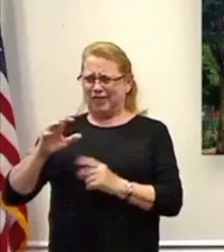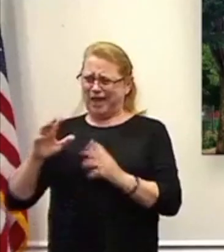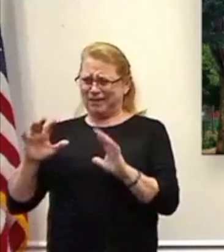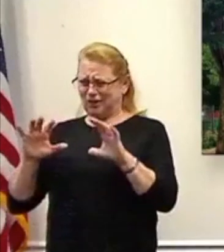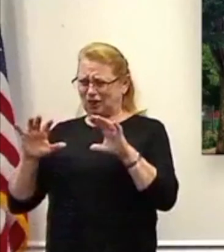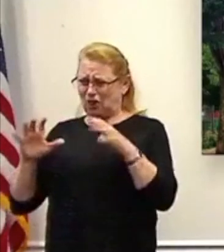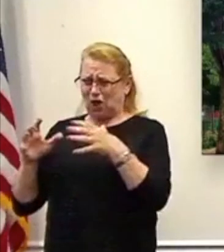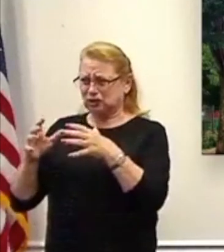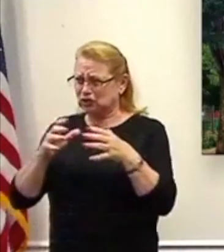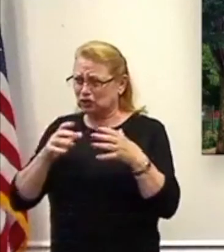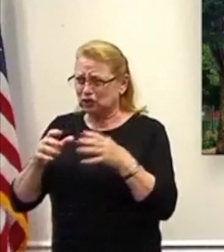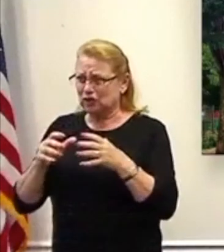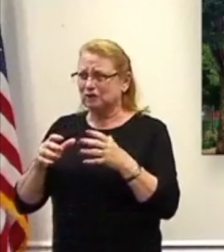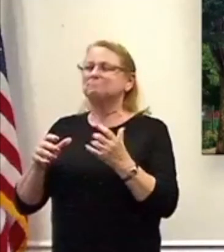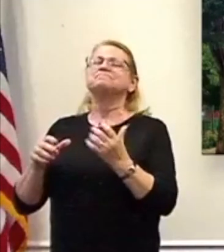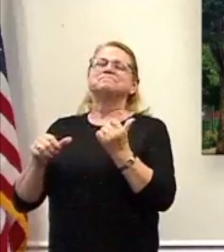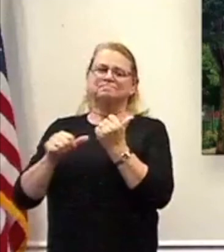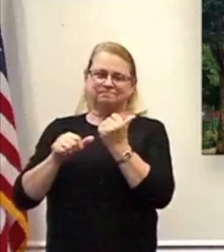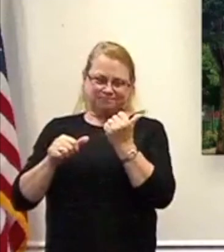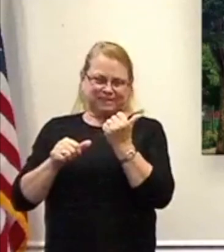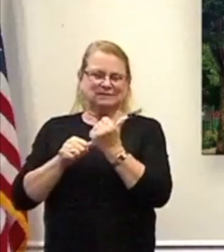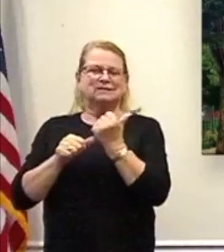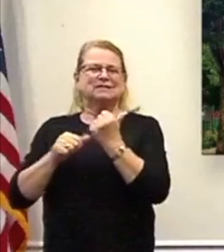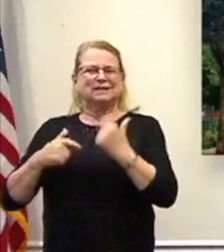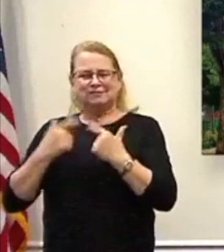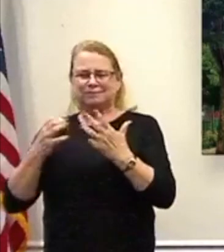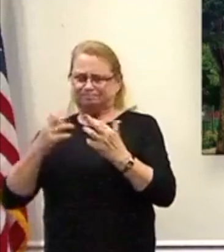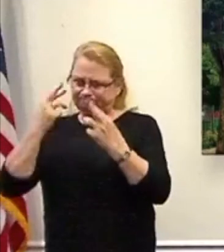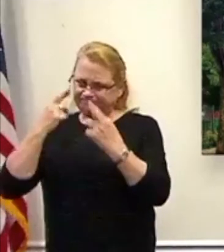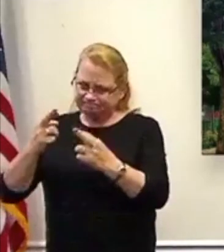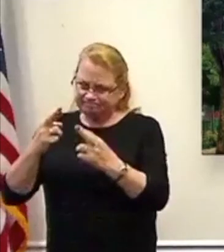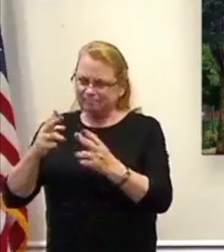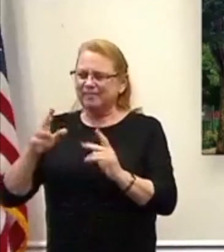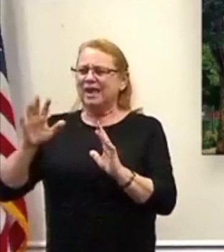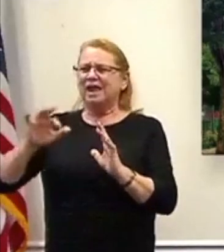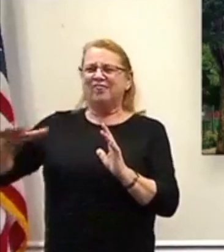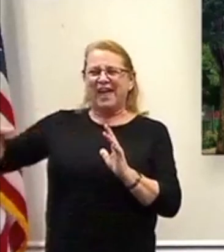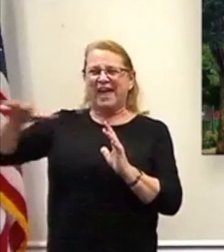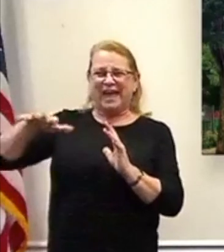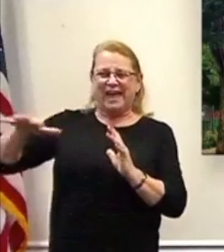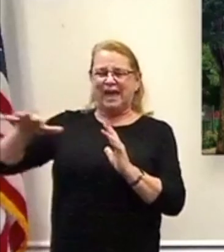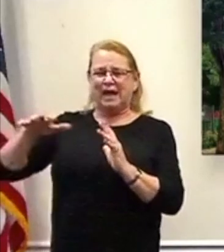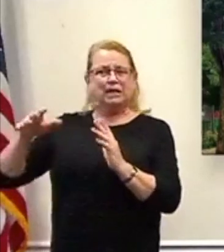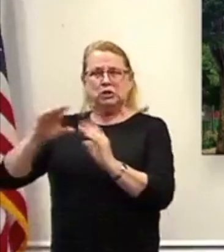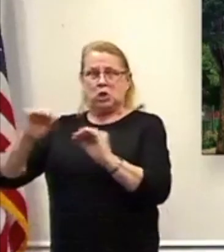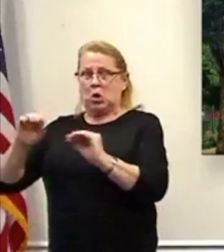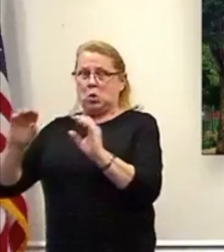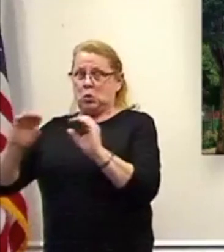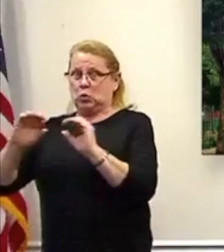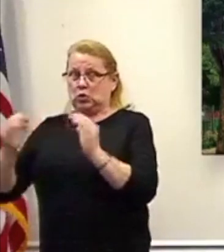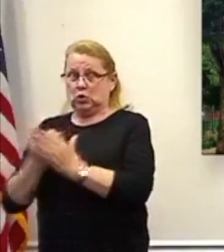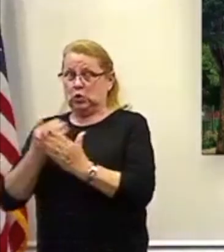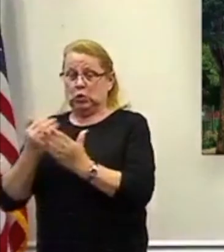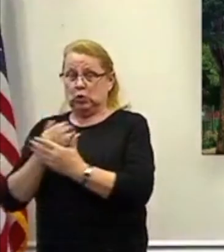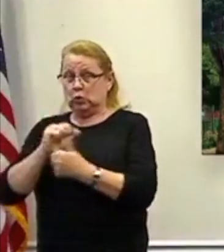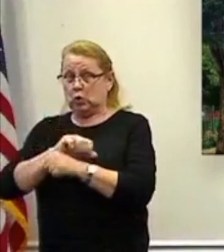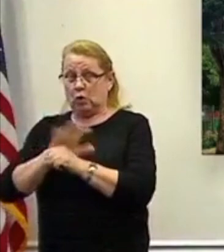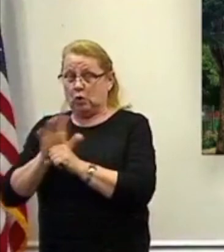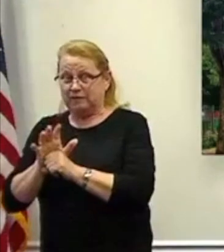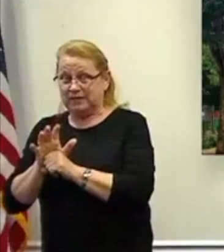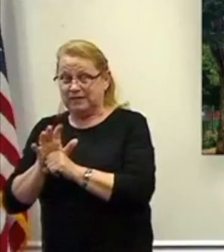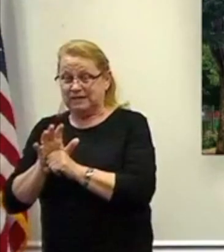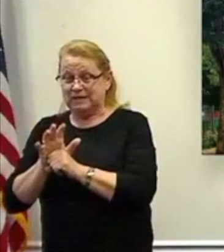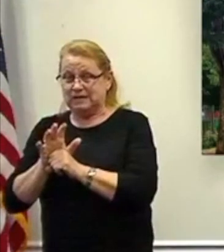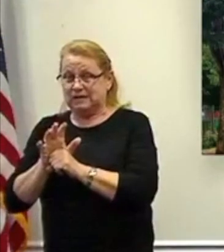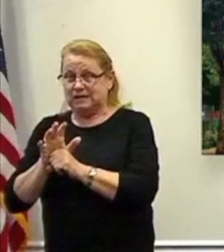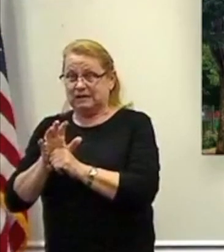will, has, I'll say this as respectfully as possible, sort of run its course. There are no new cases of note. There are no new cases